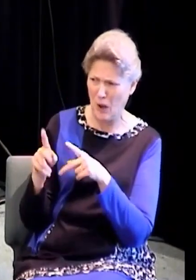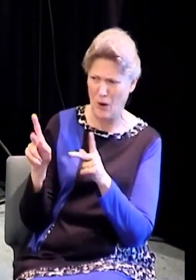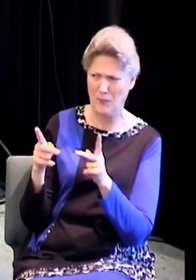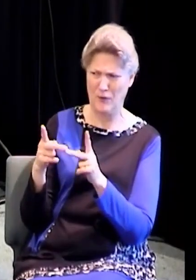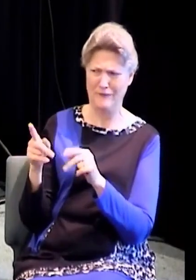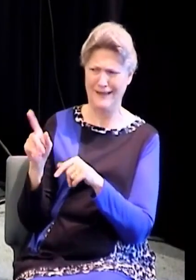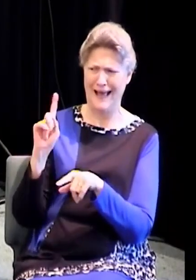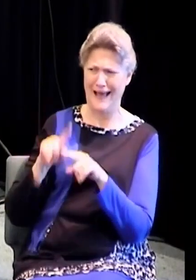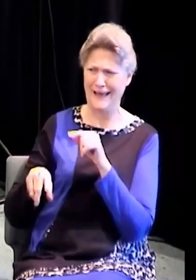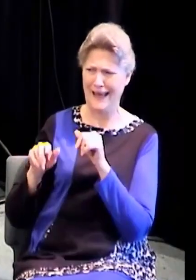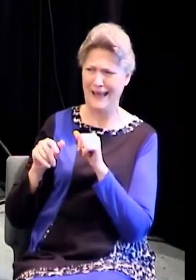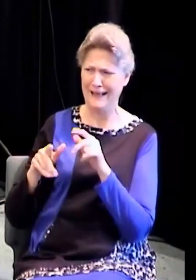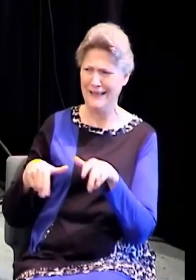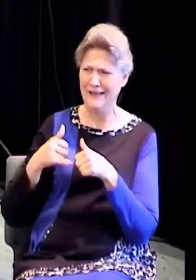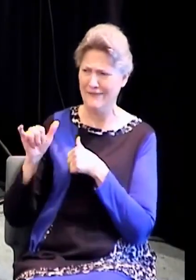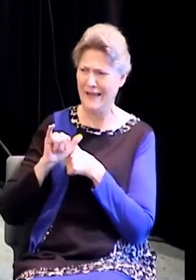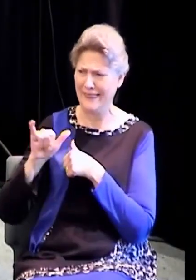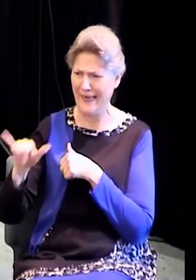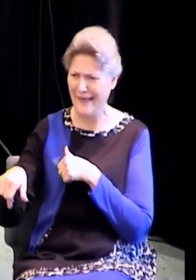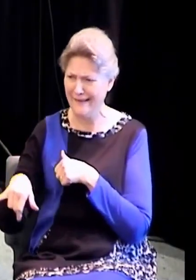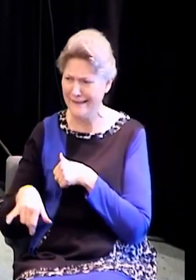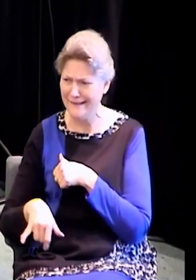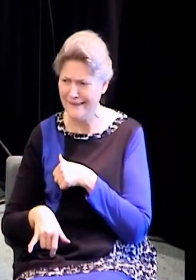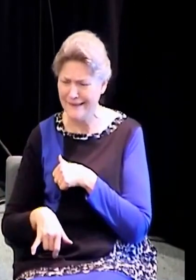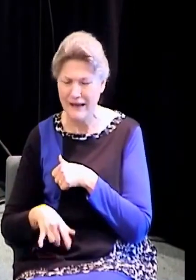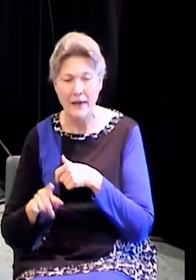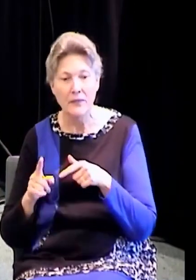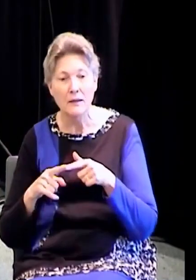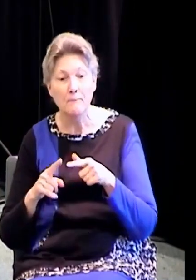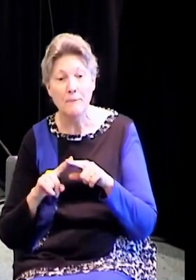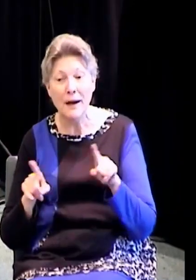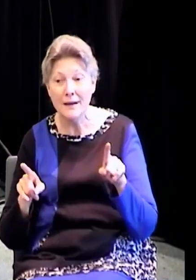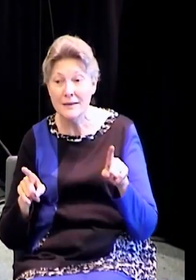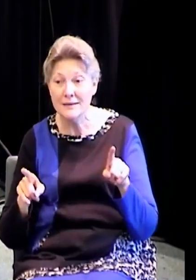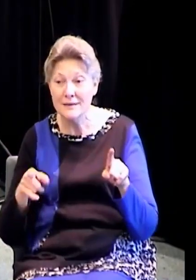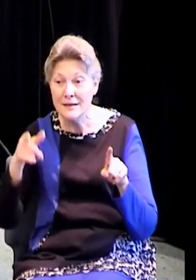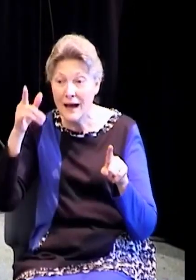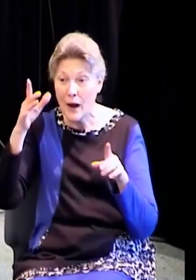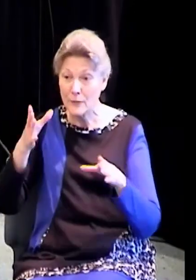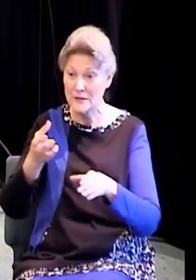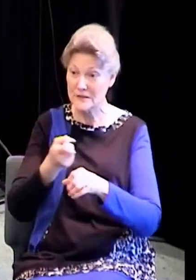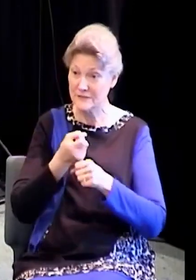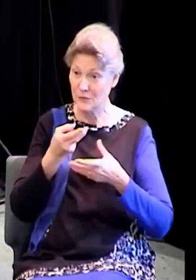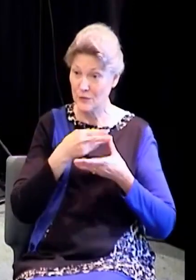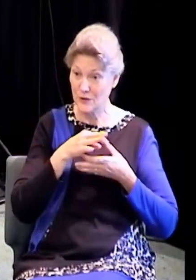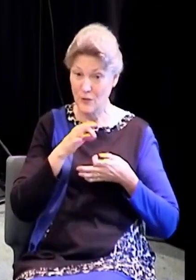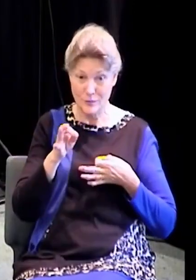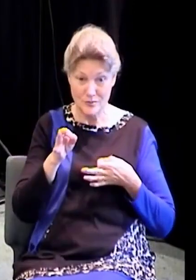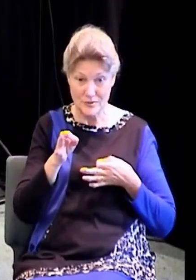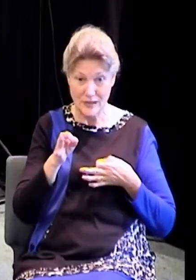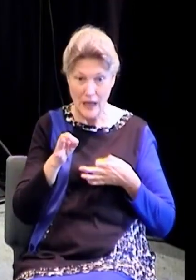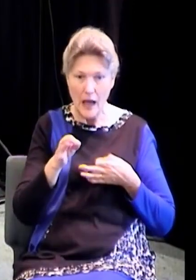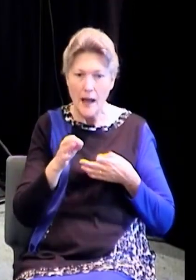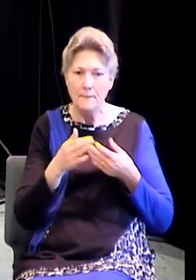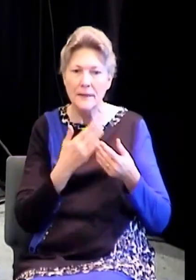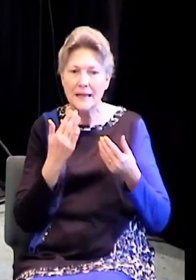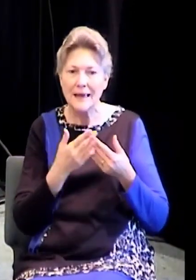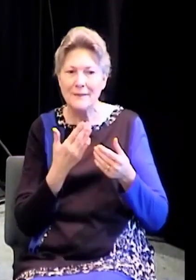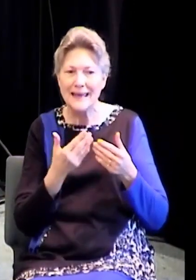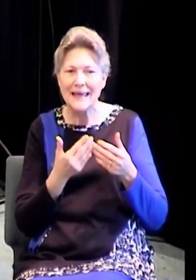gave me the Holy Ghost. He gave me his spirit and things began to become easy for me to walk away from sin. I look at these people and I'm